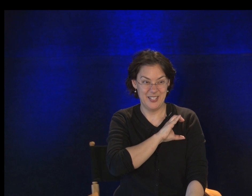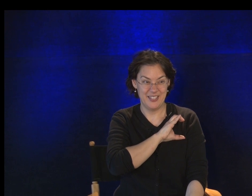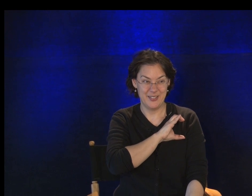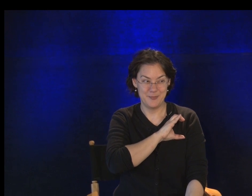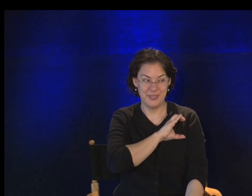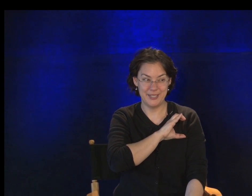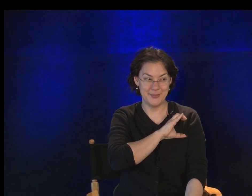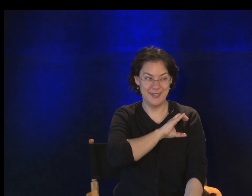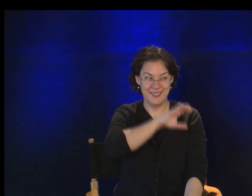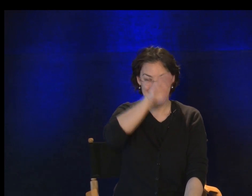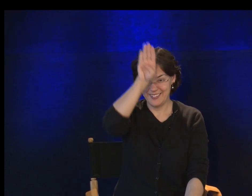Policeman.